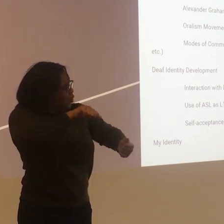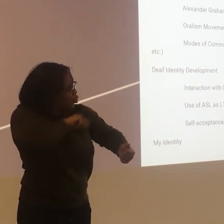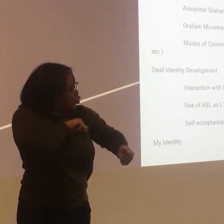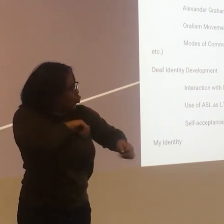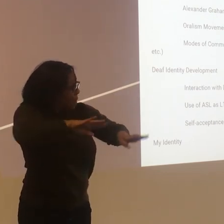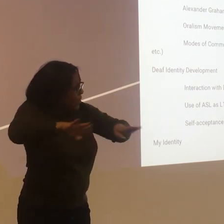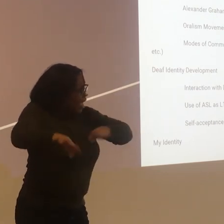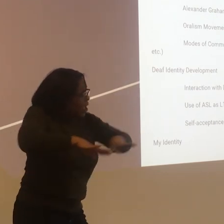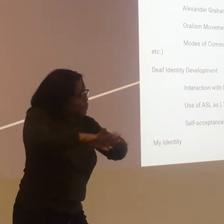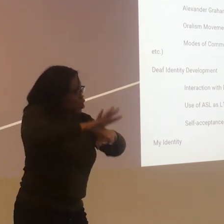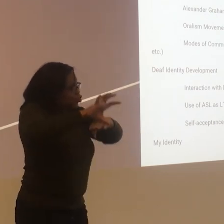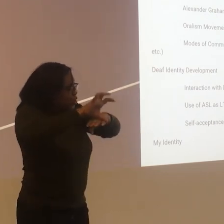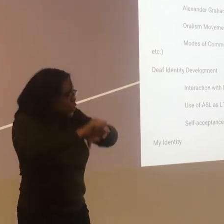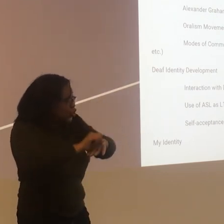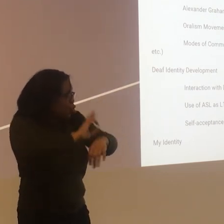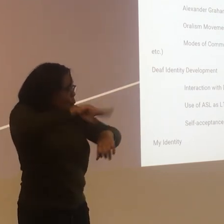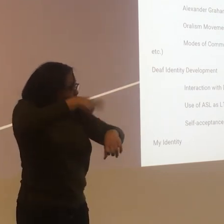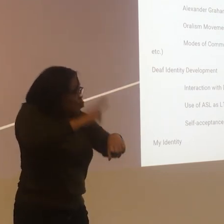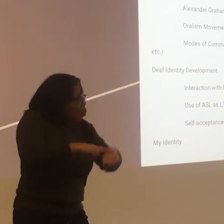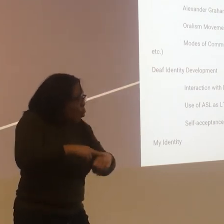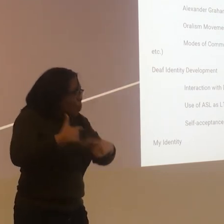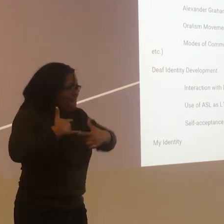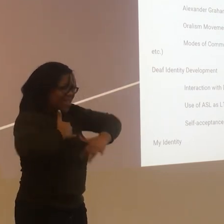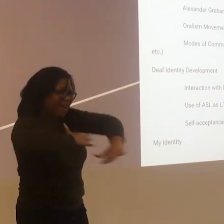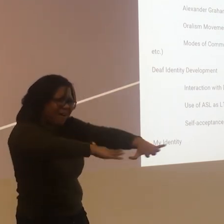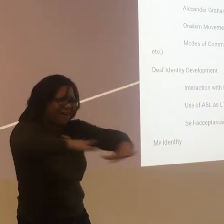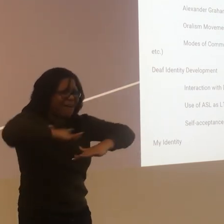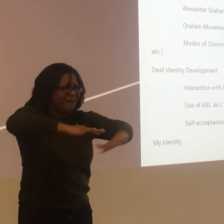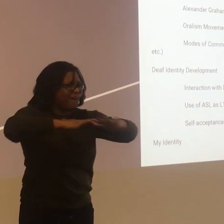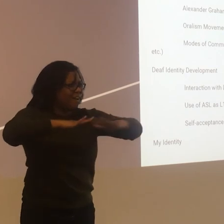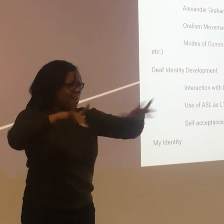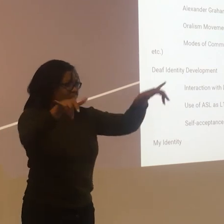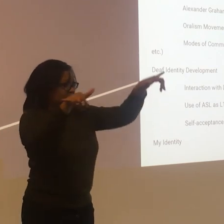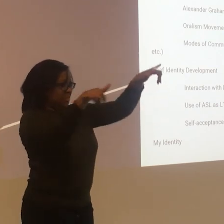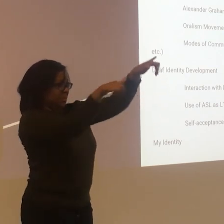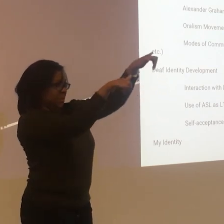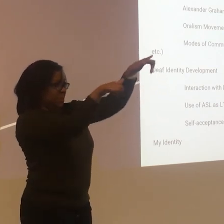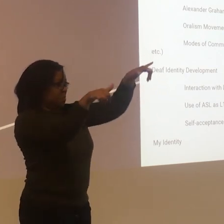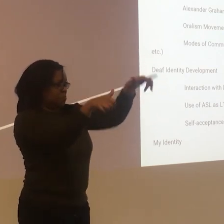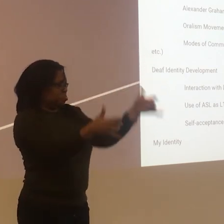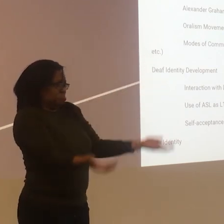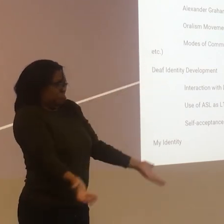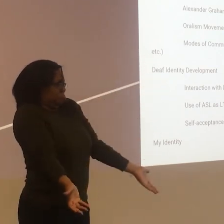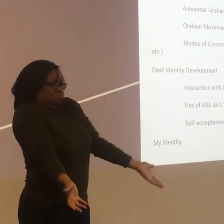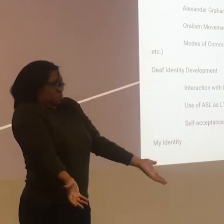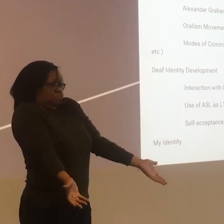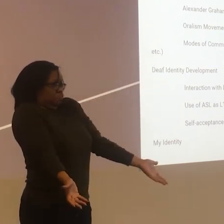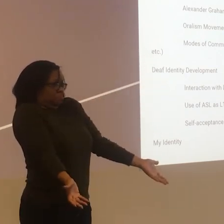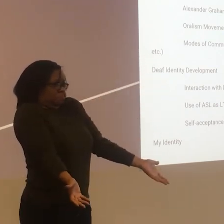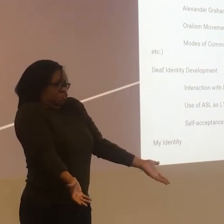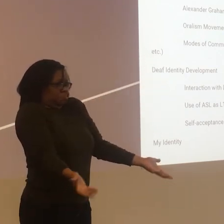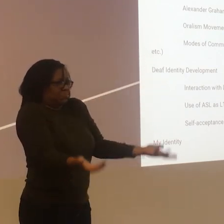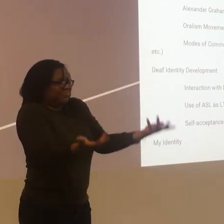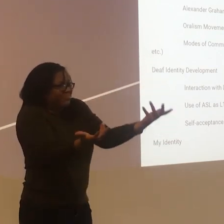And the personality, the attitude, you know, their cultural norms, their vibe is just not the same.